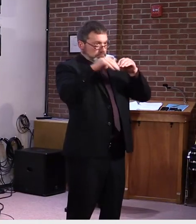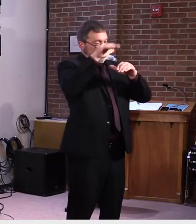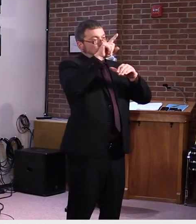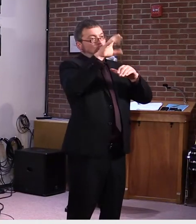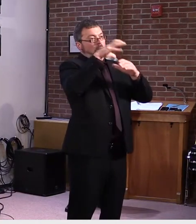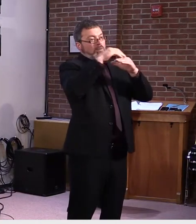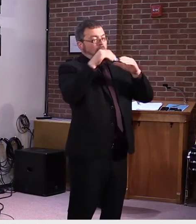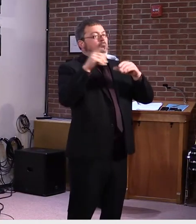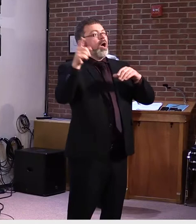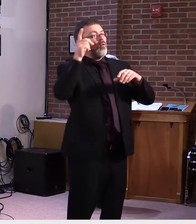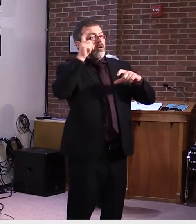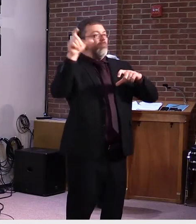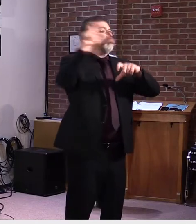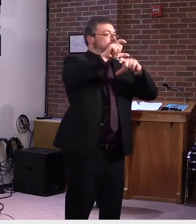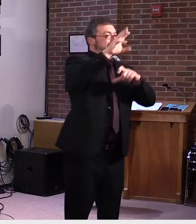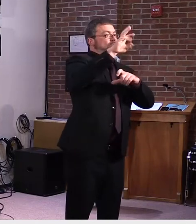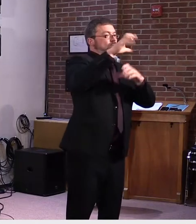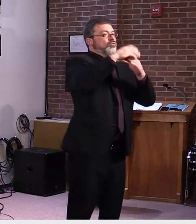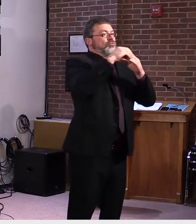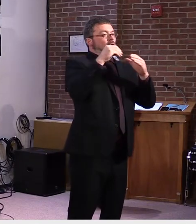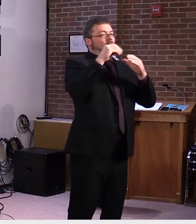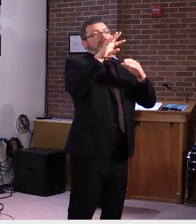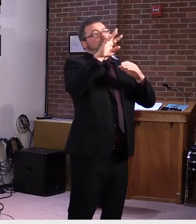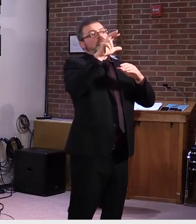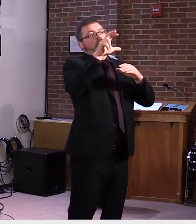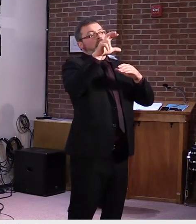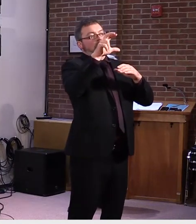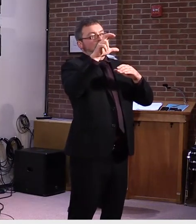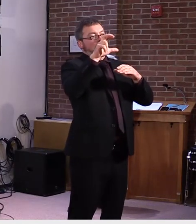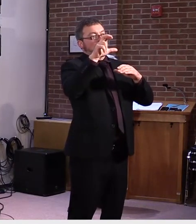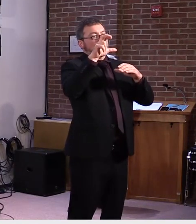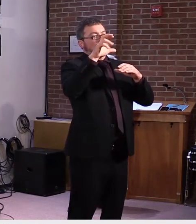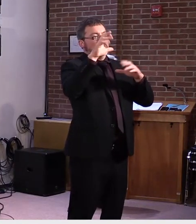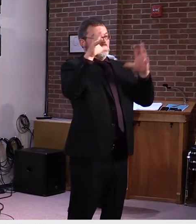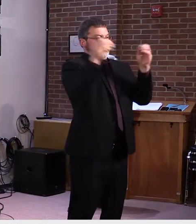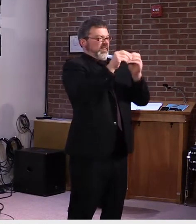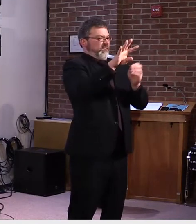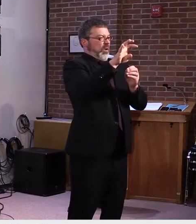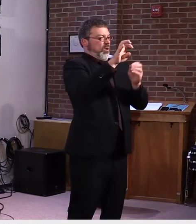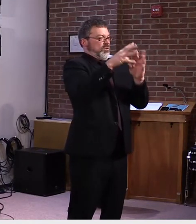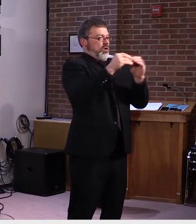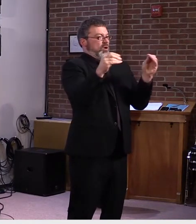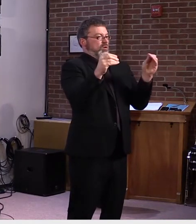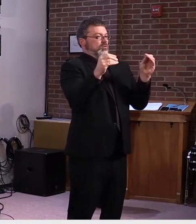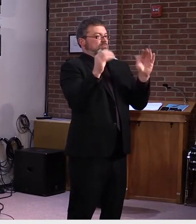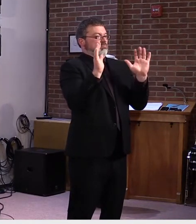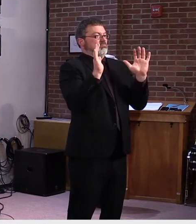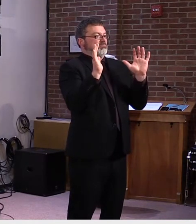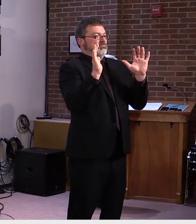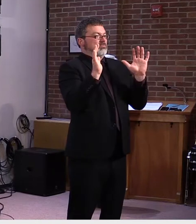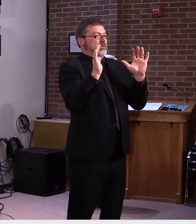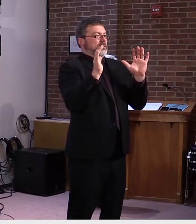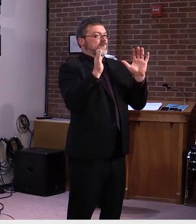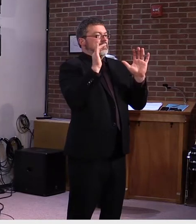40,000, uh, that are on the, uh, the PUA and the, uh, traditional unemployment at this point in time.